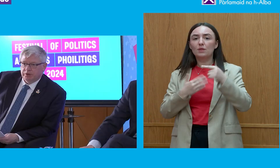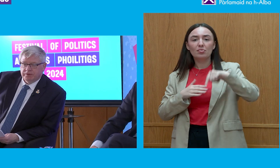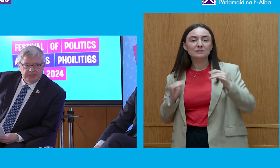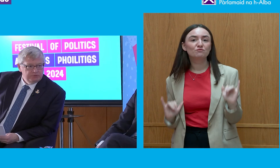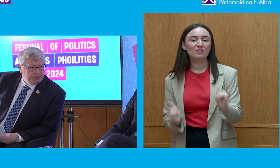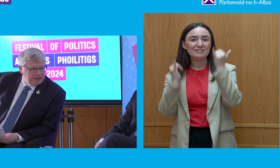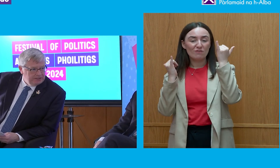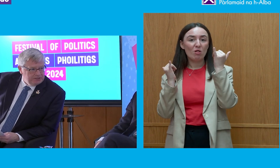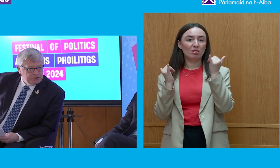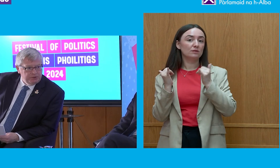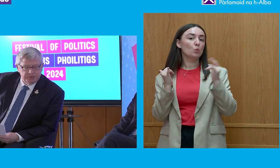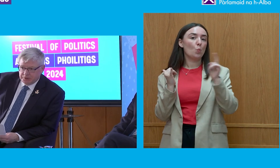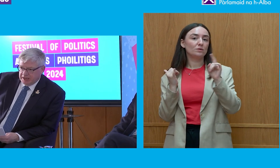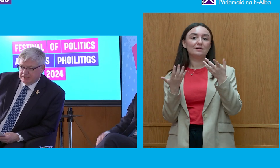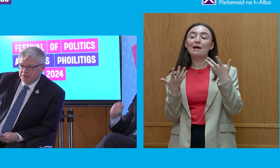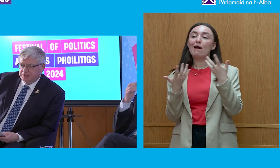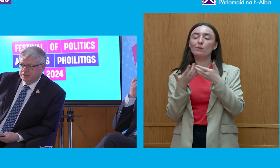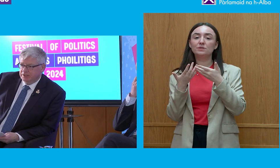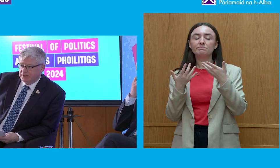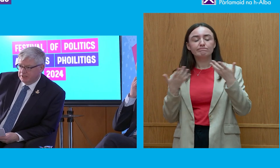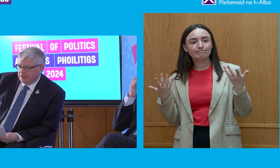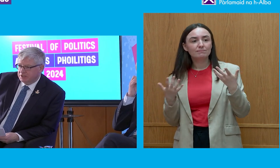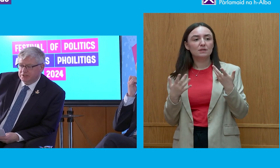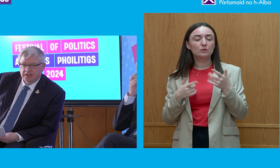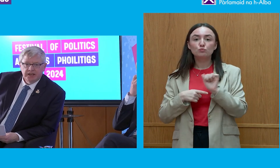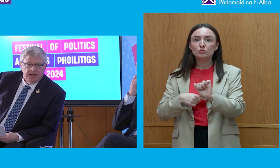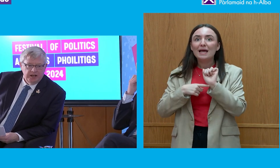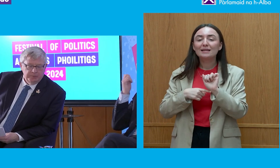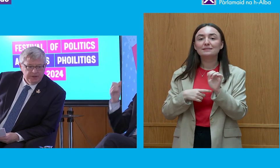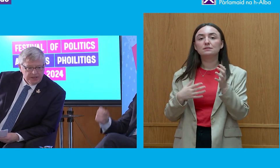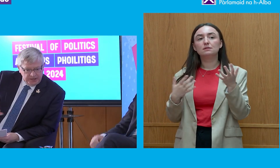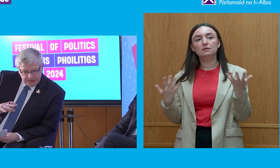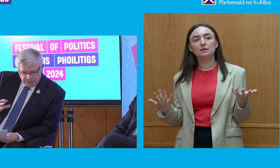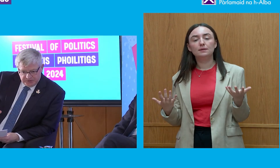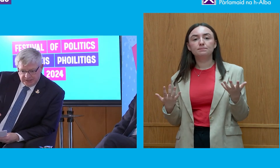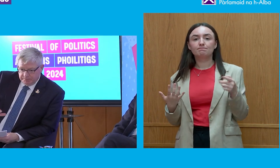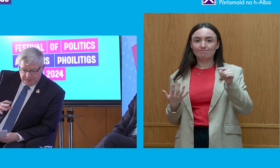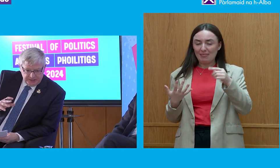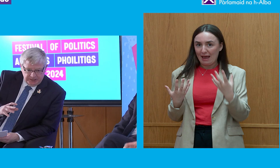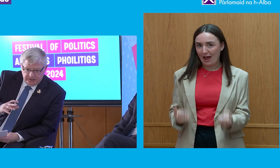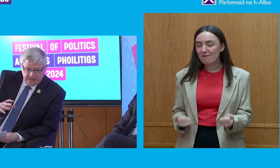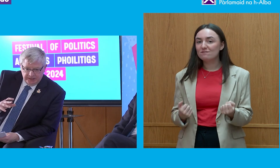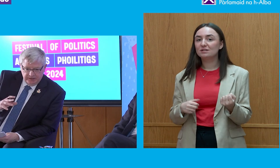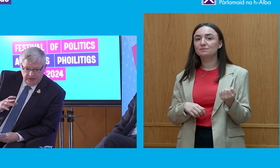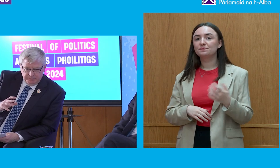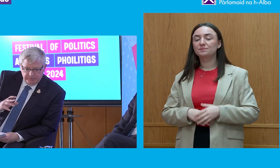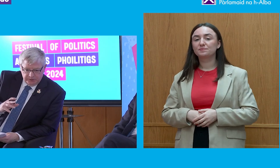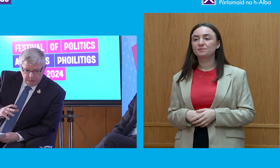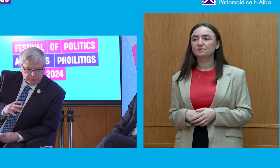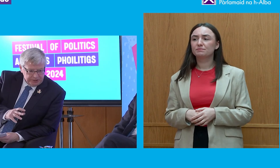as one of the counterbalances, one of the protectors that exist. And as we've seen, particularly